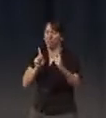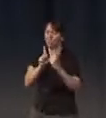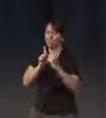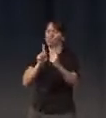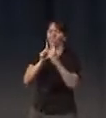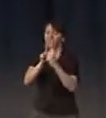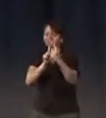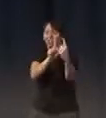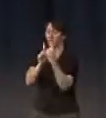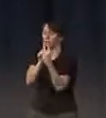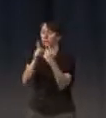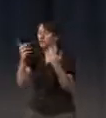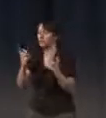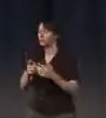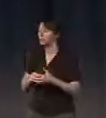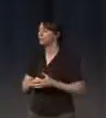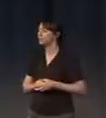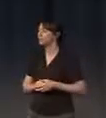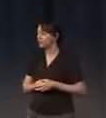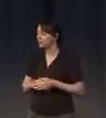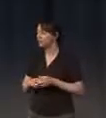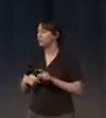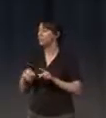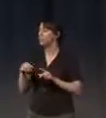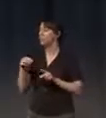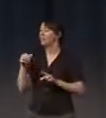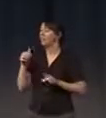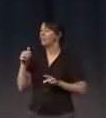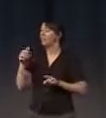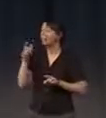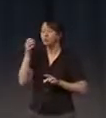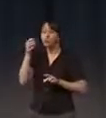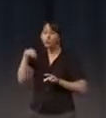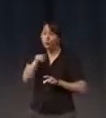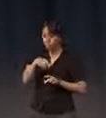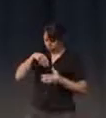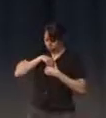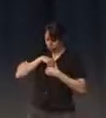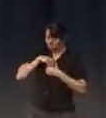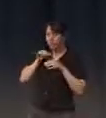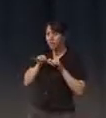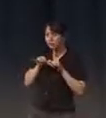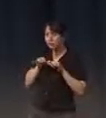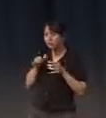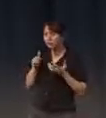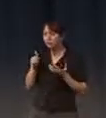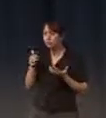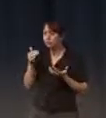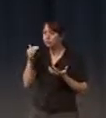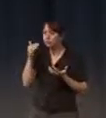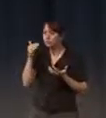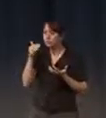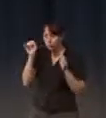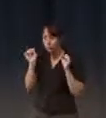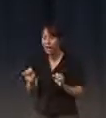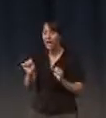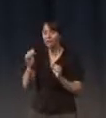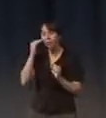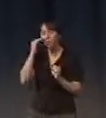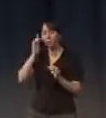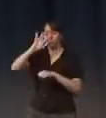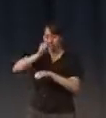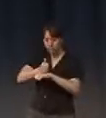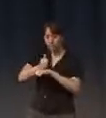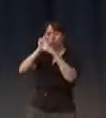say hello. But this is something that you kind of measure, no? And it's possible that somehow you can take a distance